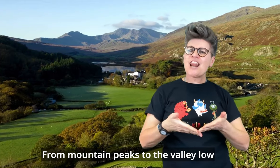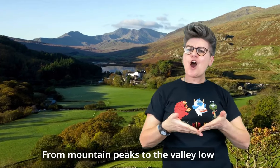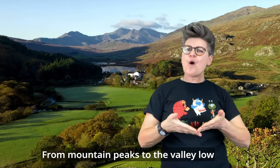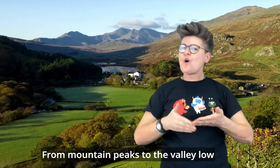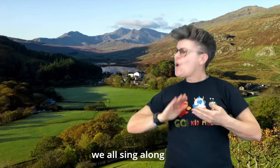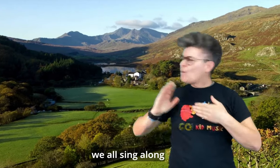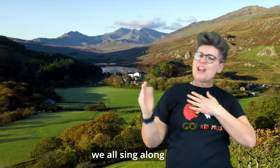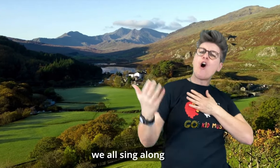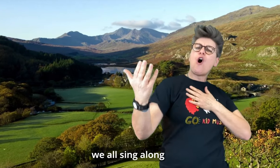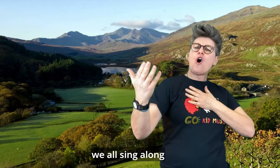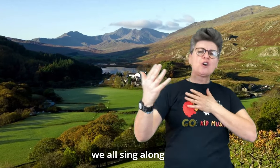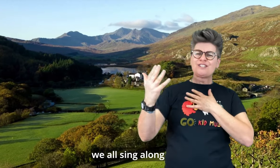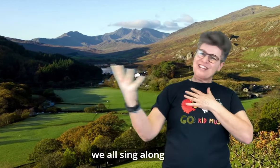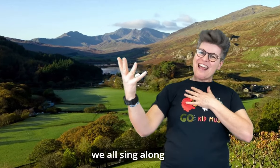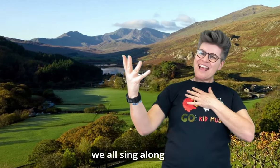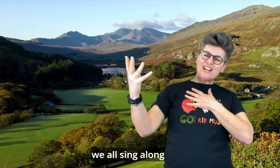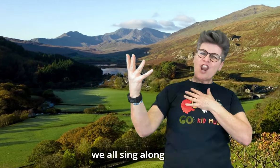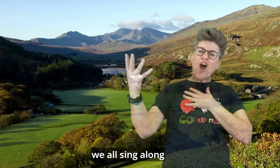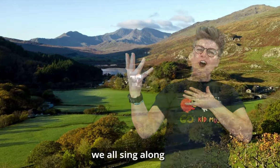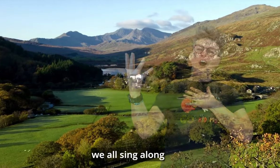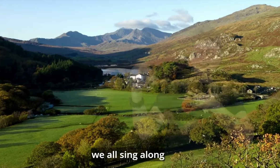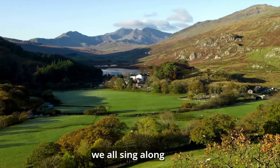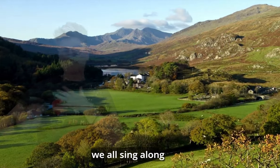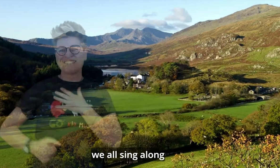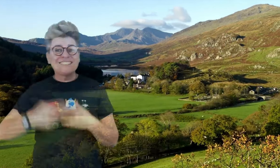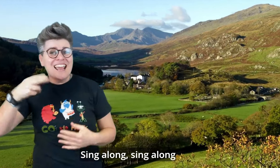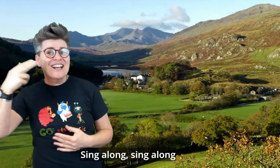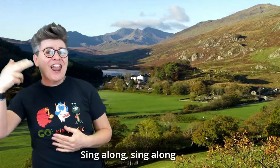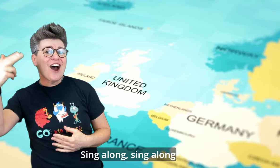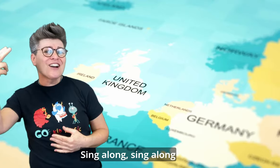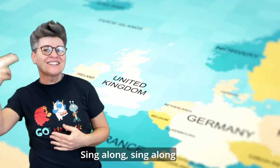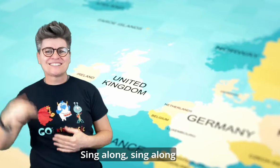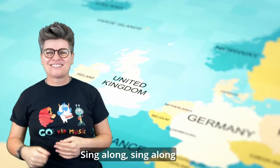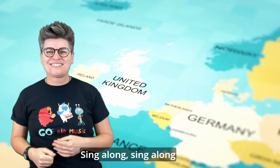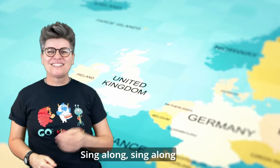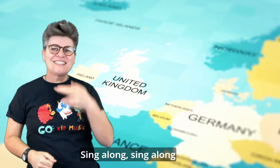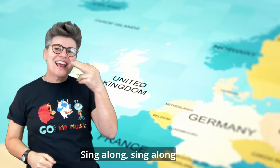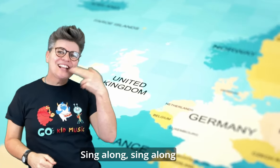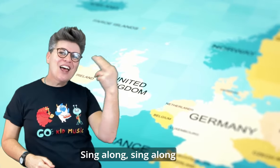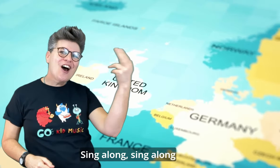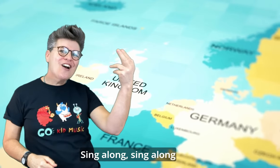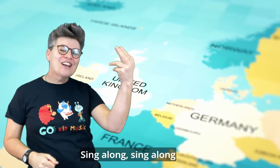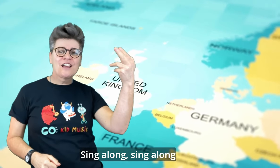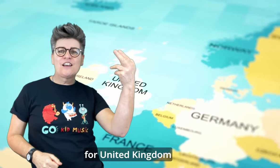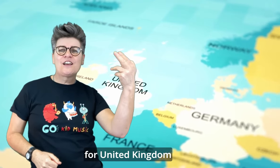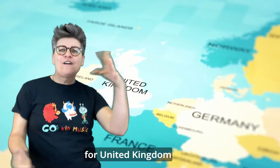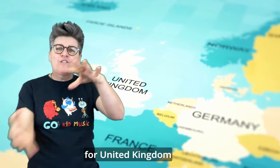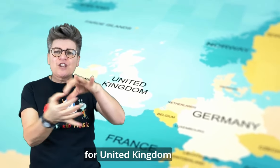low We all sing along Sing along, sing along For